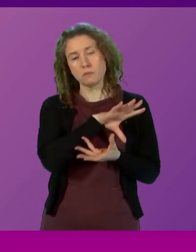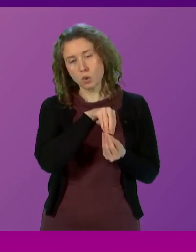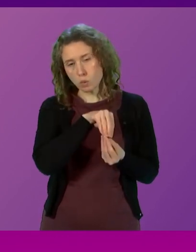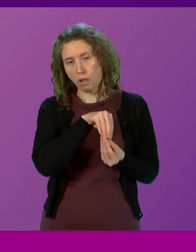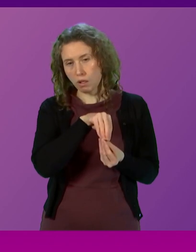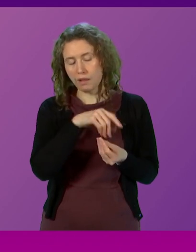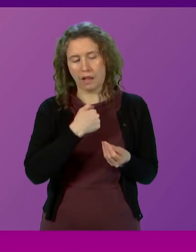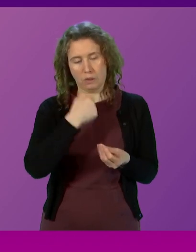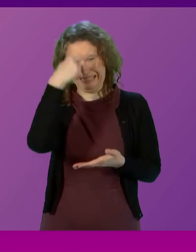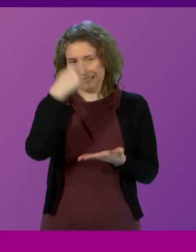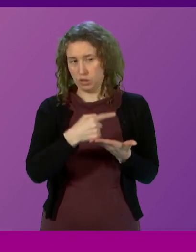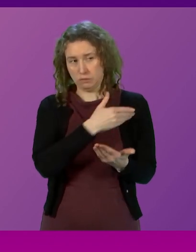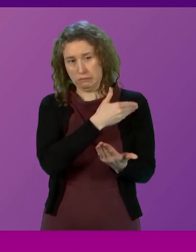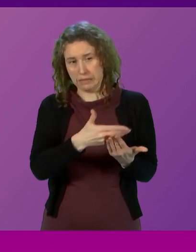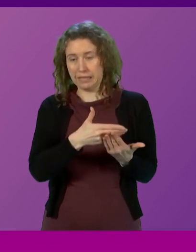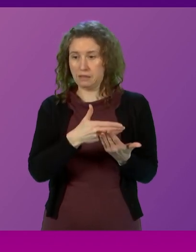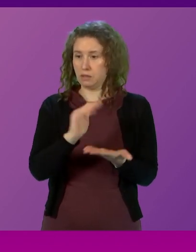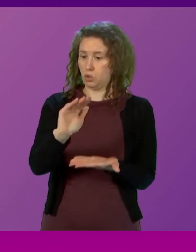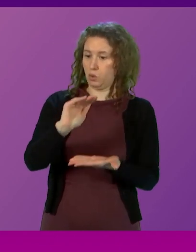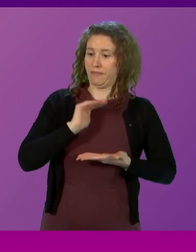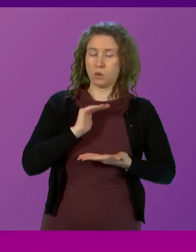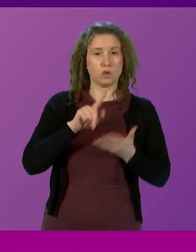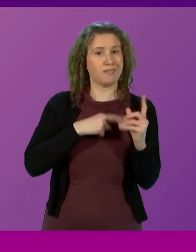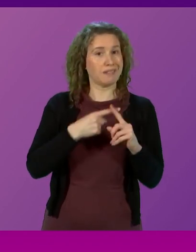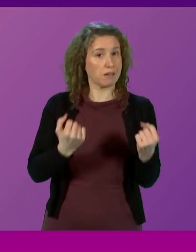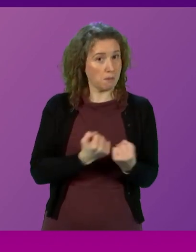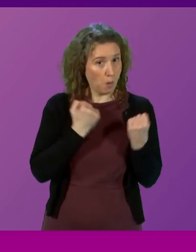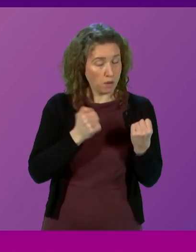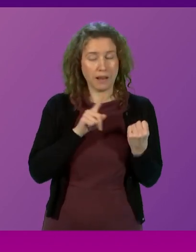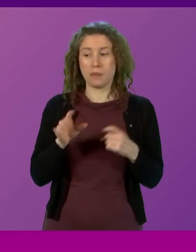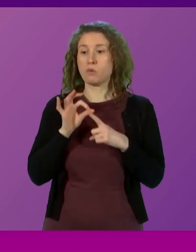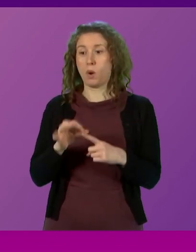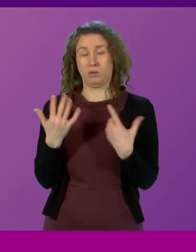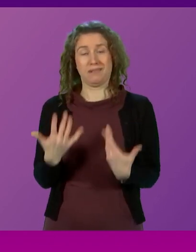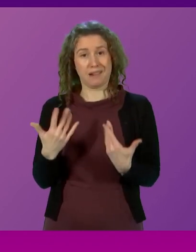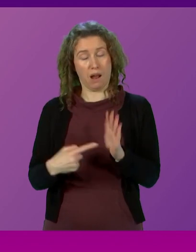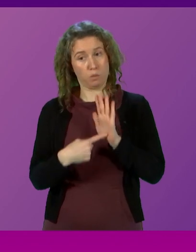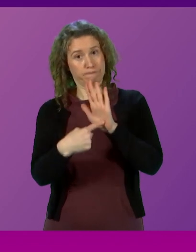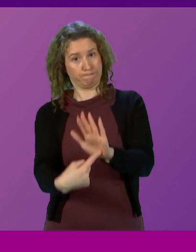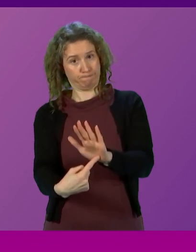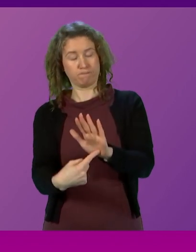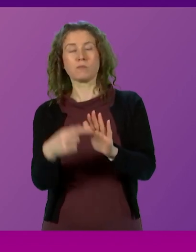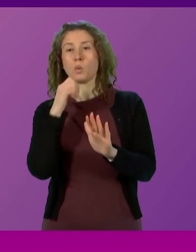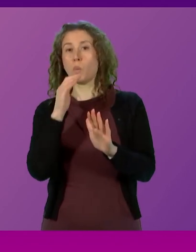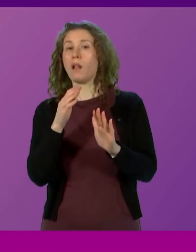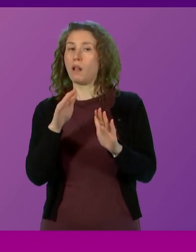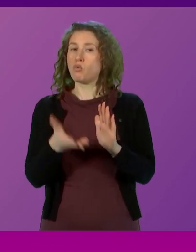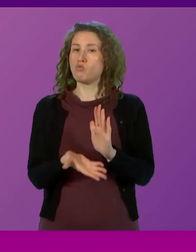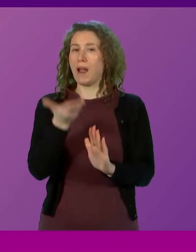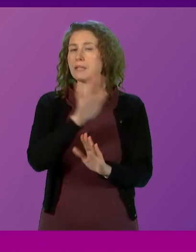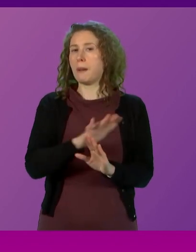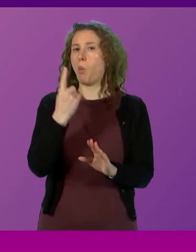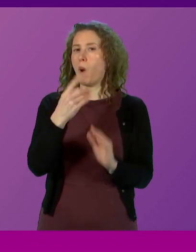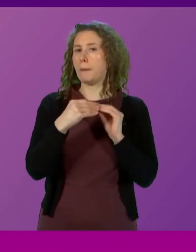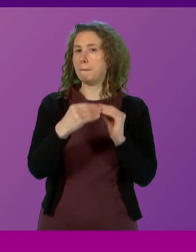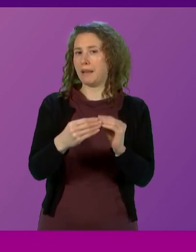the decisions we have taken since devolution of tax powers and the proposals that I am putting forward today will raise around £1 billion